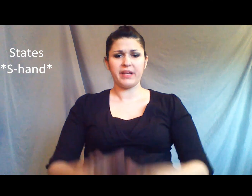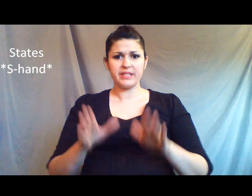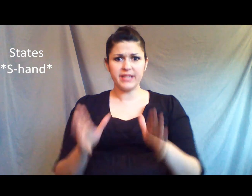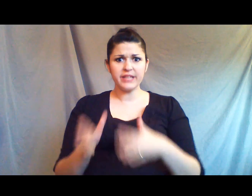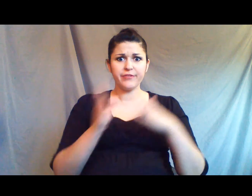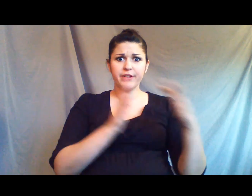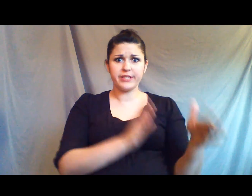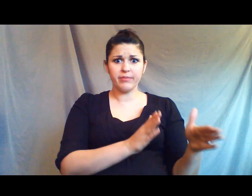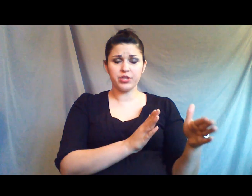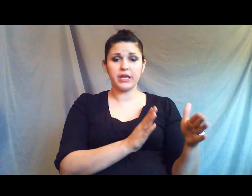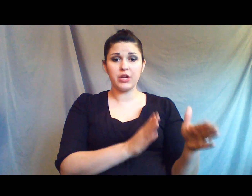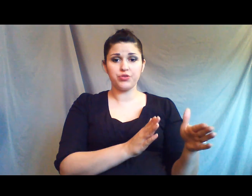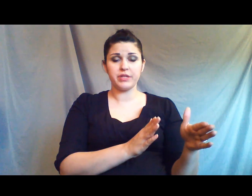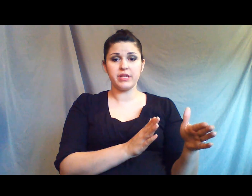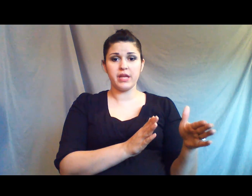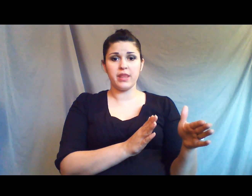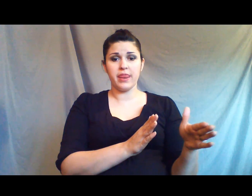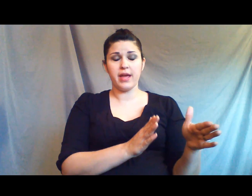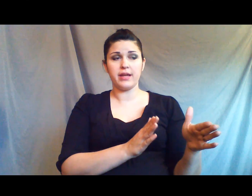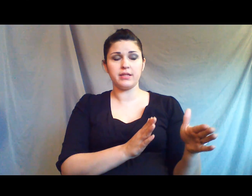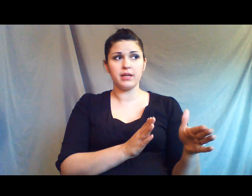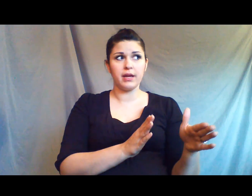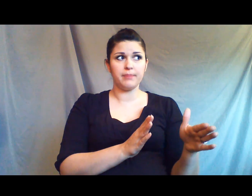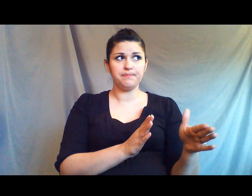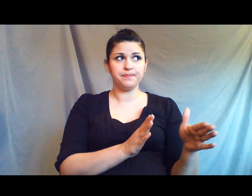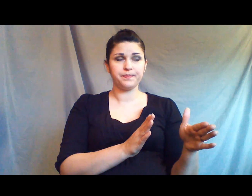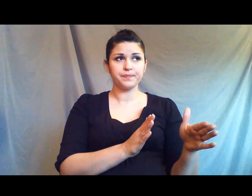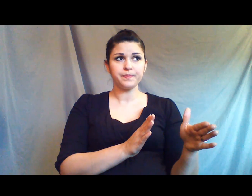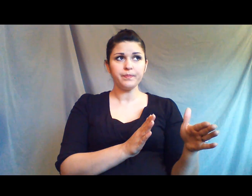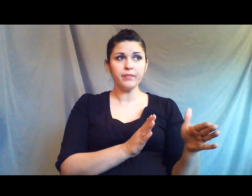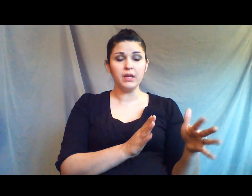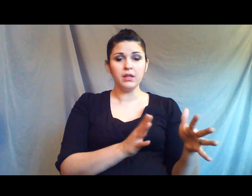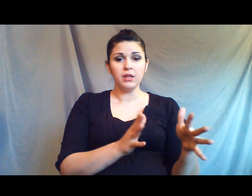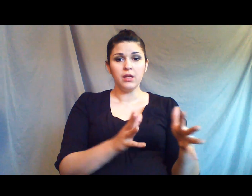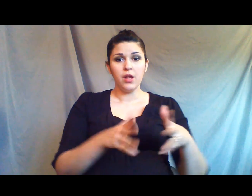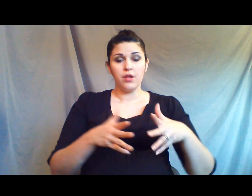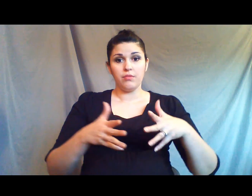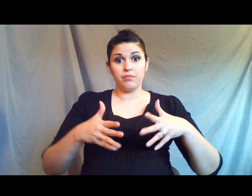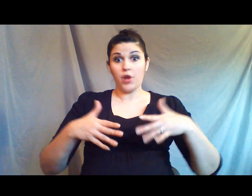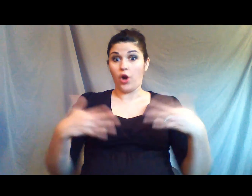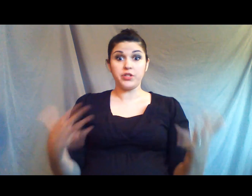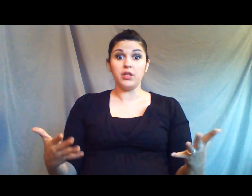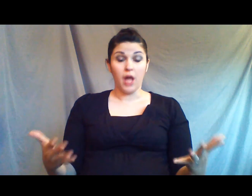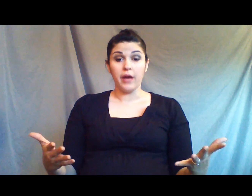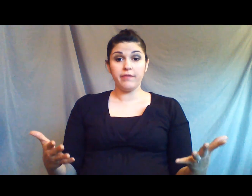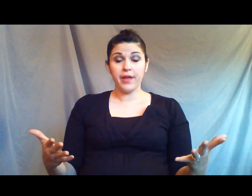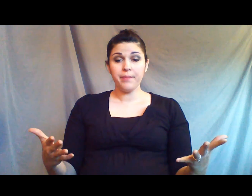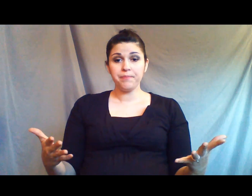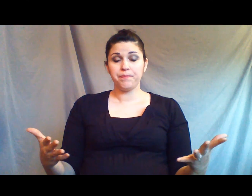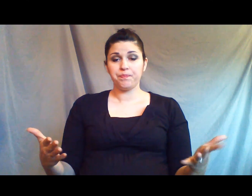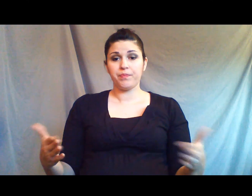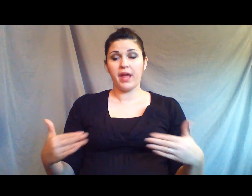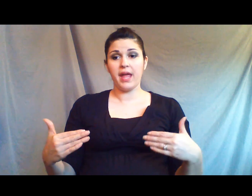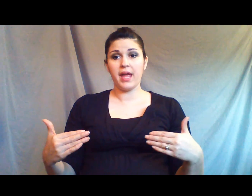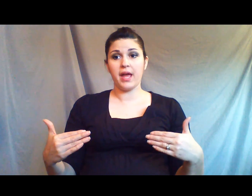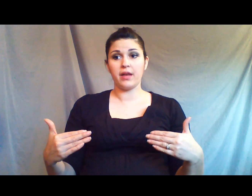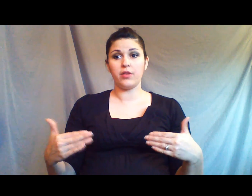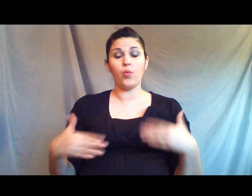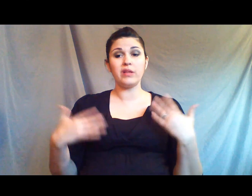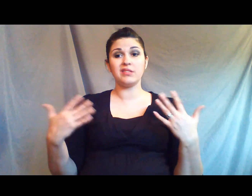States are very similar to countries in that there aren't a lot of them. And the ones